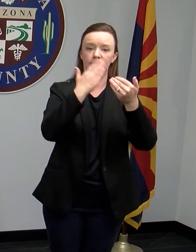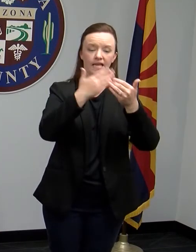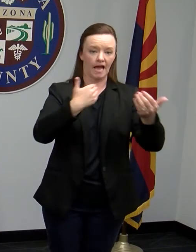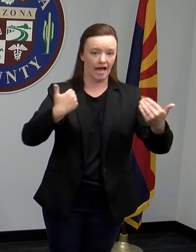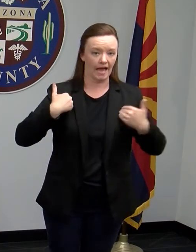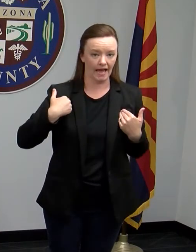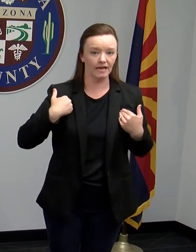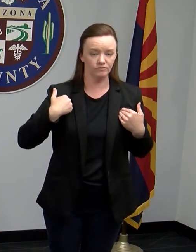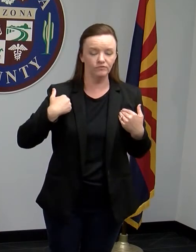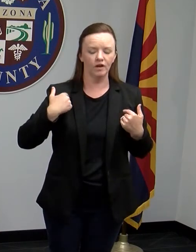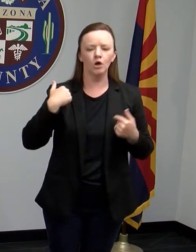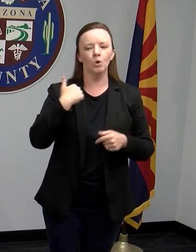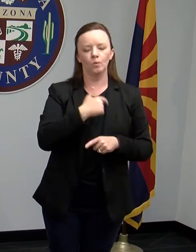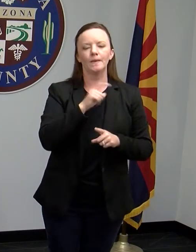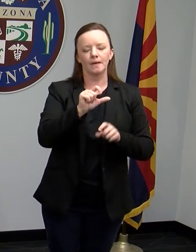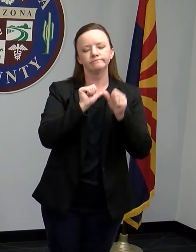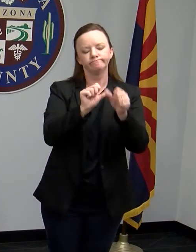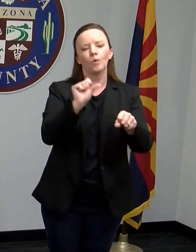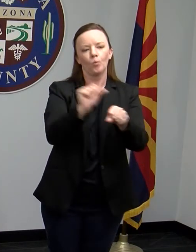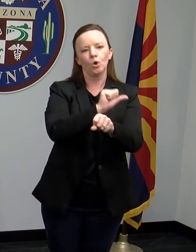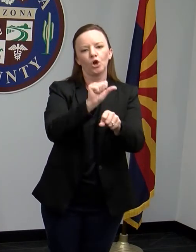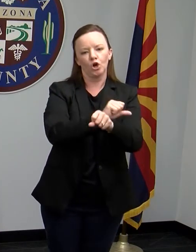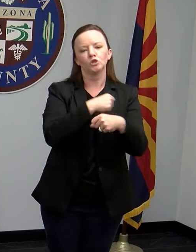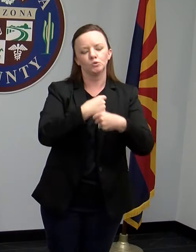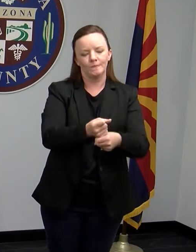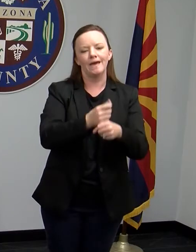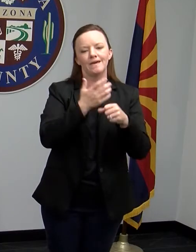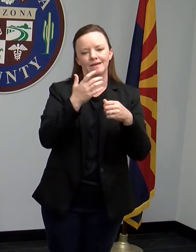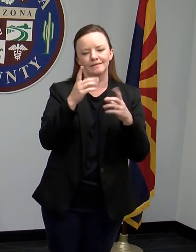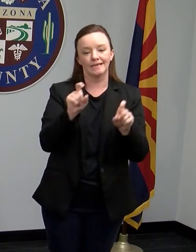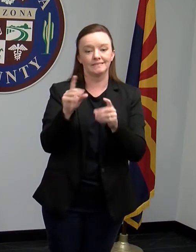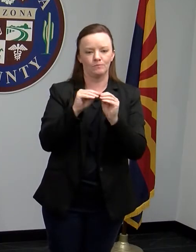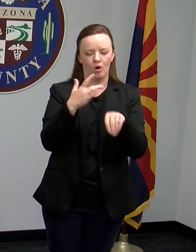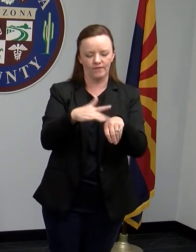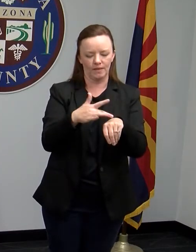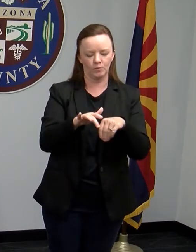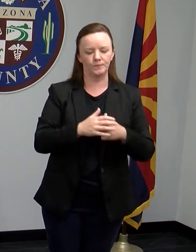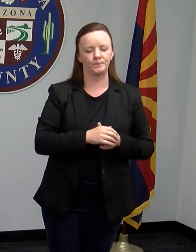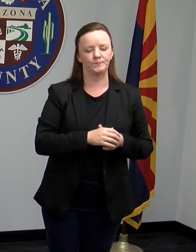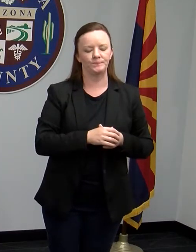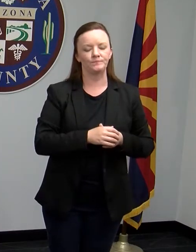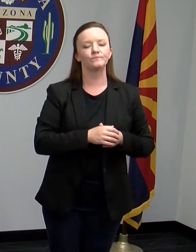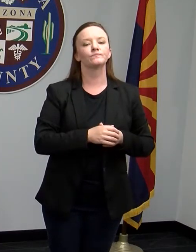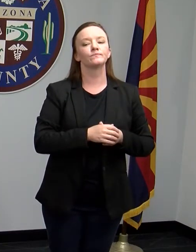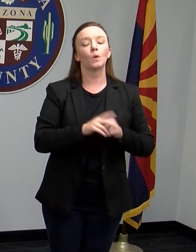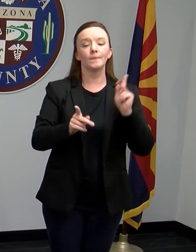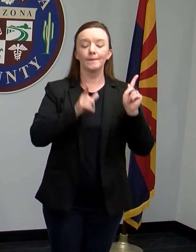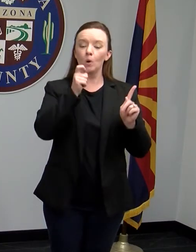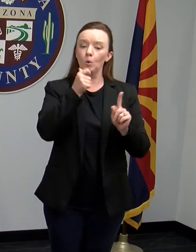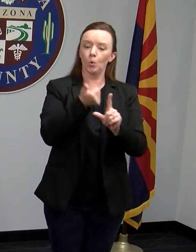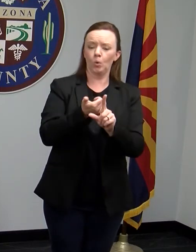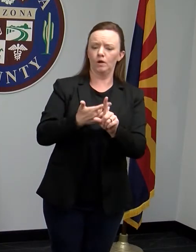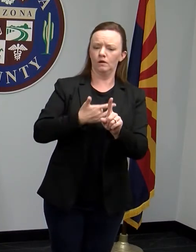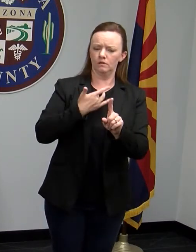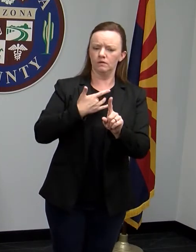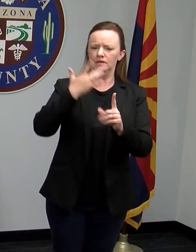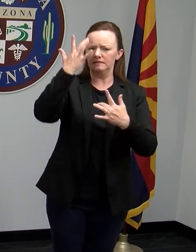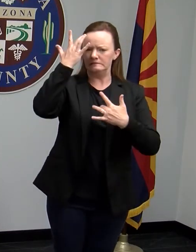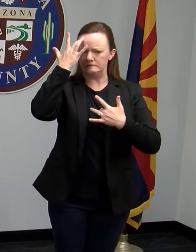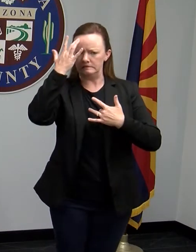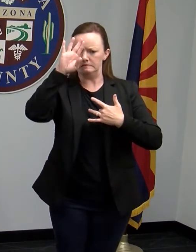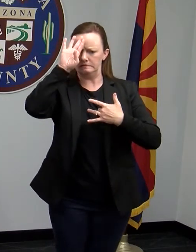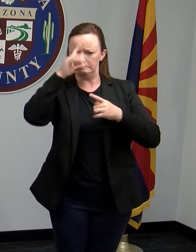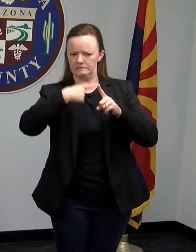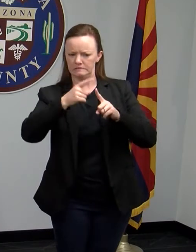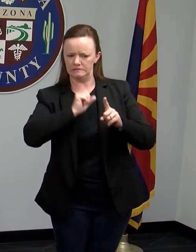we have work to do on making testing more available. So in addition to people who have symptoms, we also want to make sure that